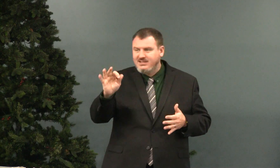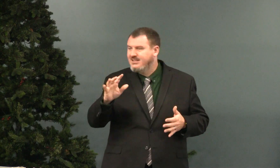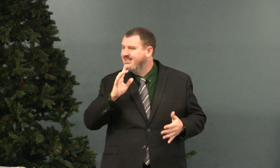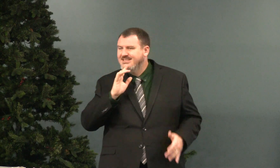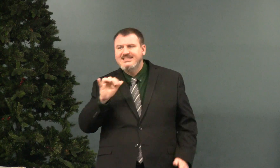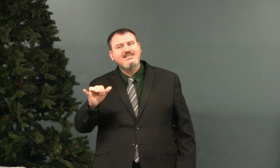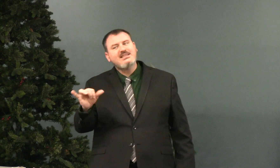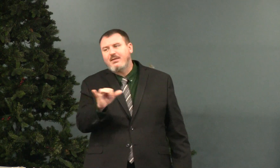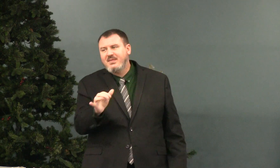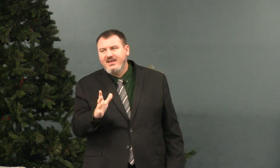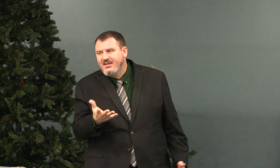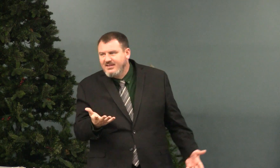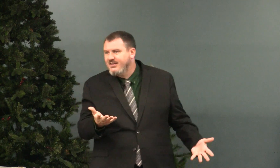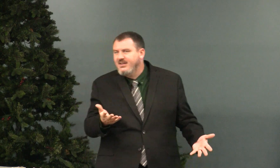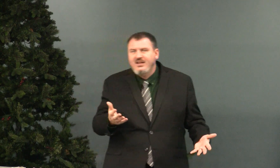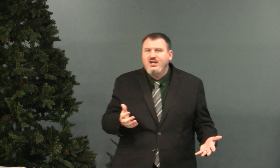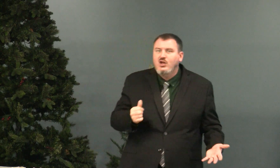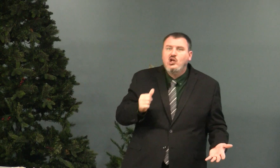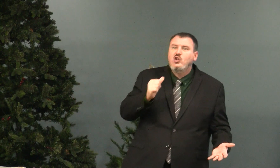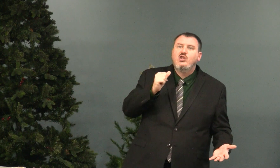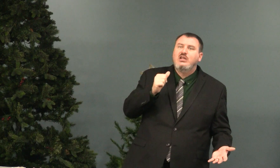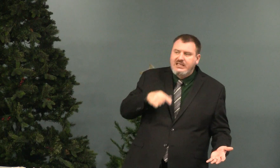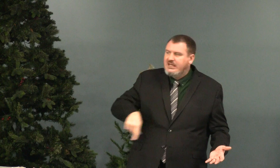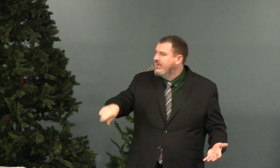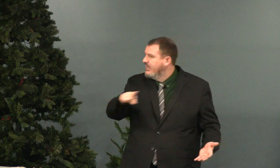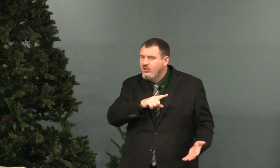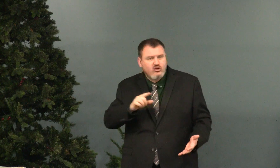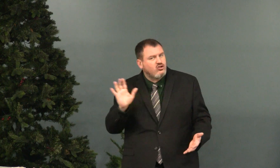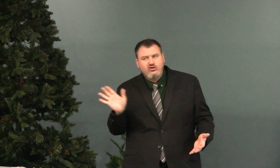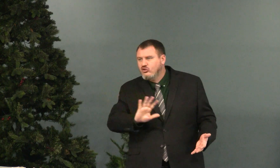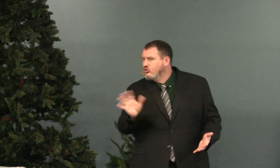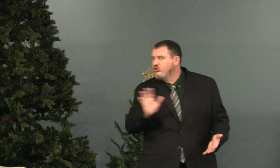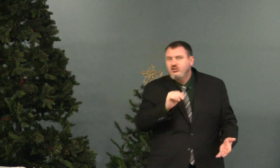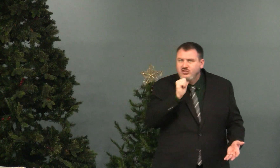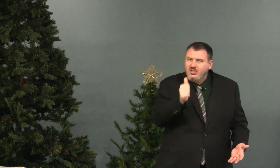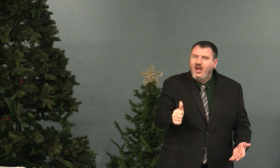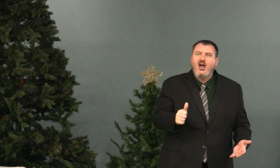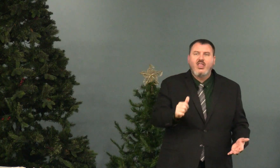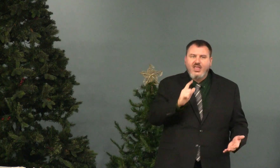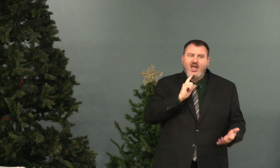Deuteronomy, chapter 5, 19, says the same thing. Neither shalt thou steal.